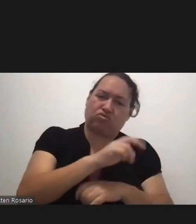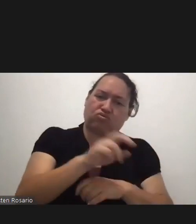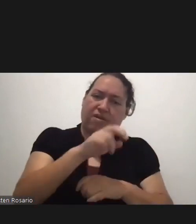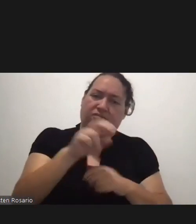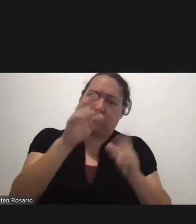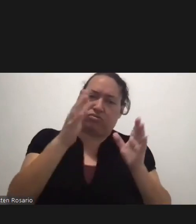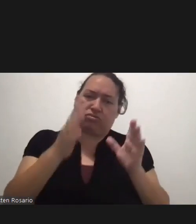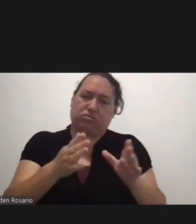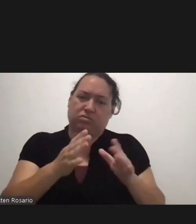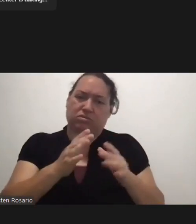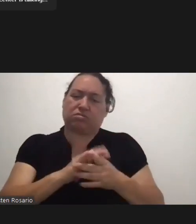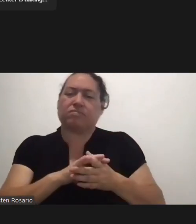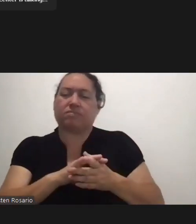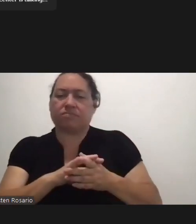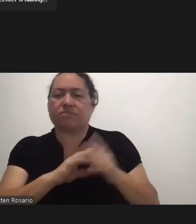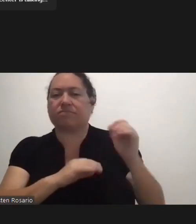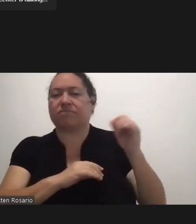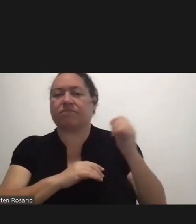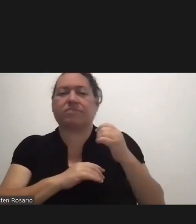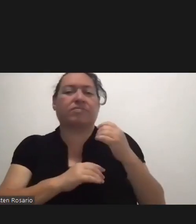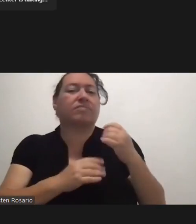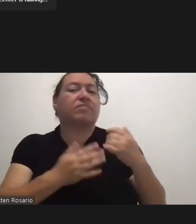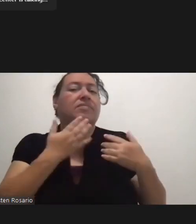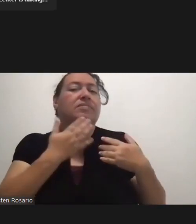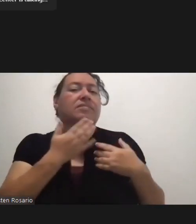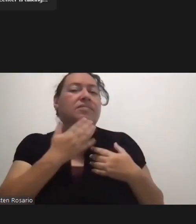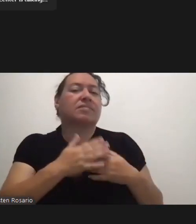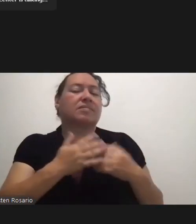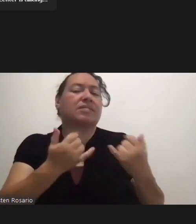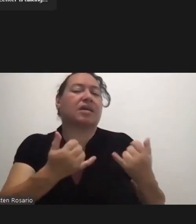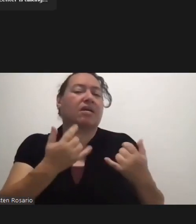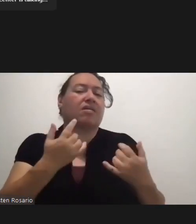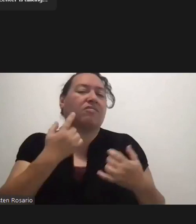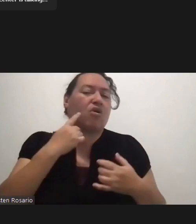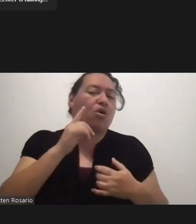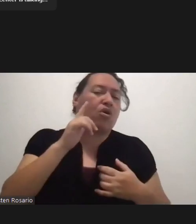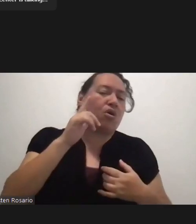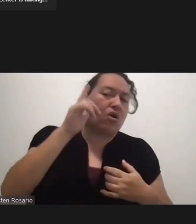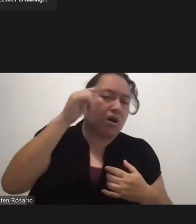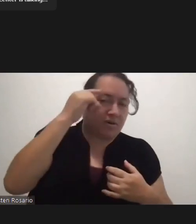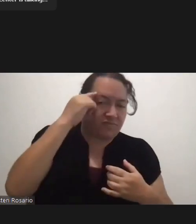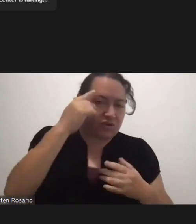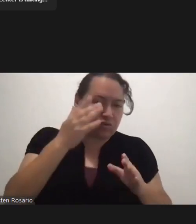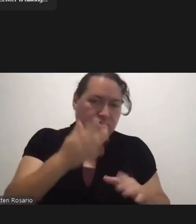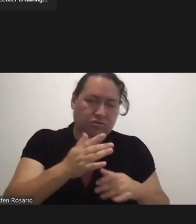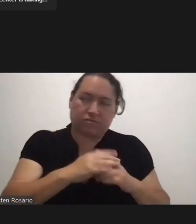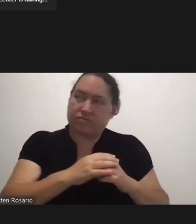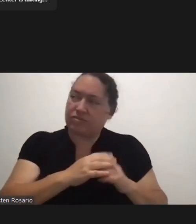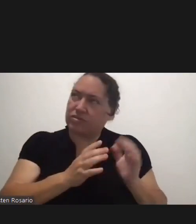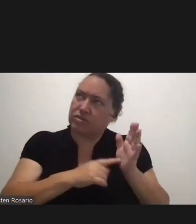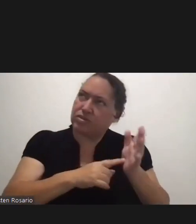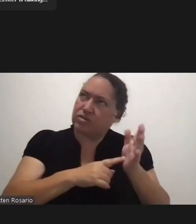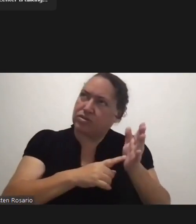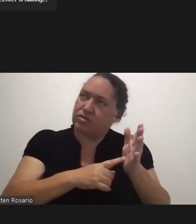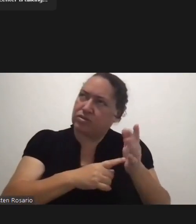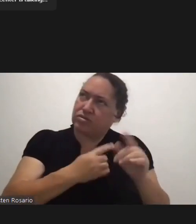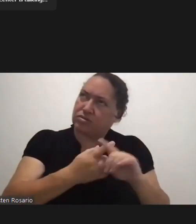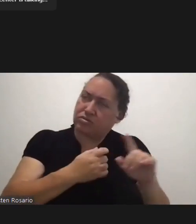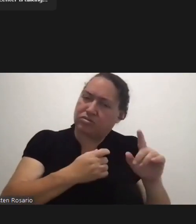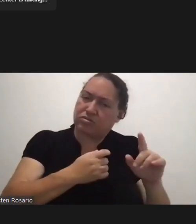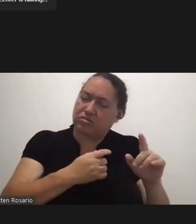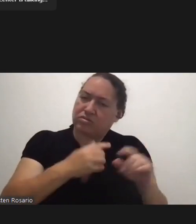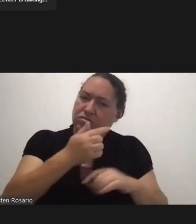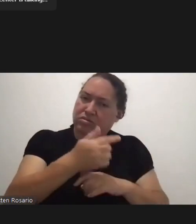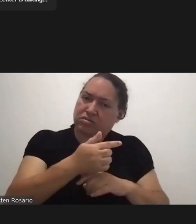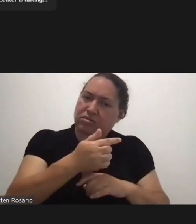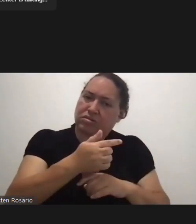Thank You And This Next Question Is For The Governor Governor As Shown By The Case Of The Two GMH Doctors